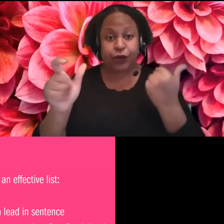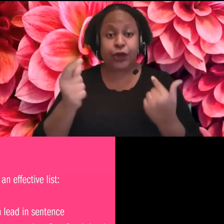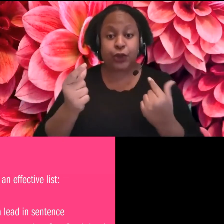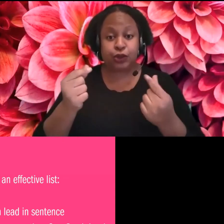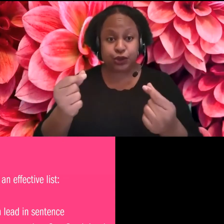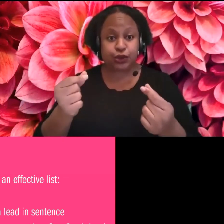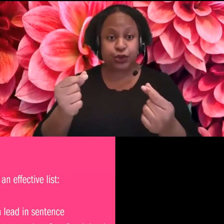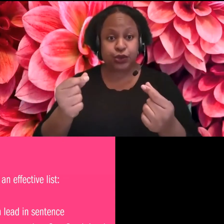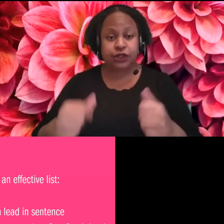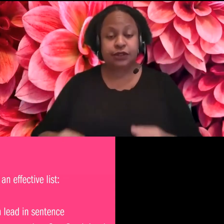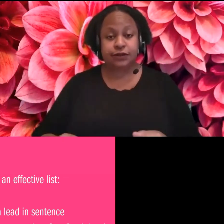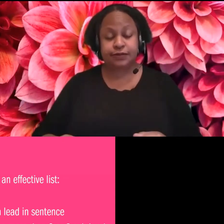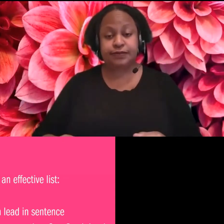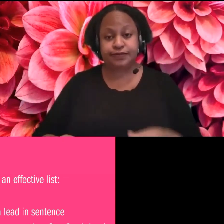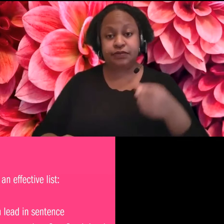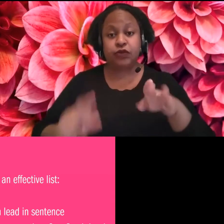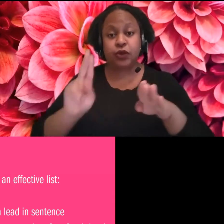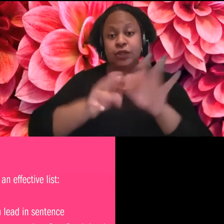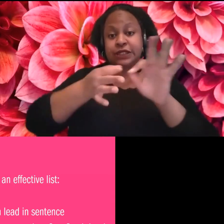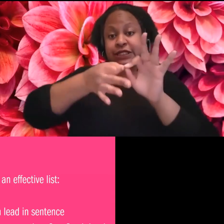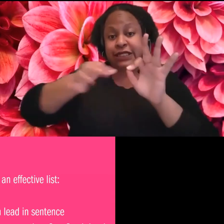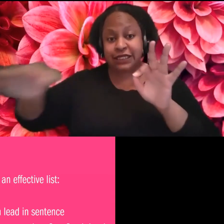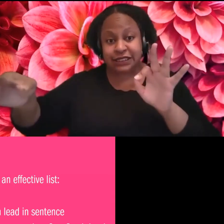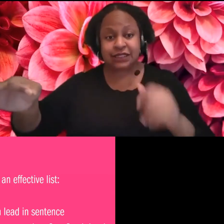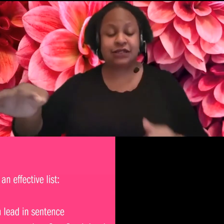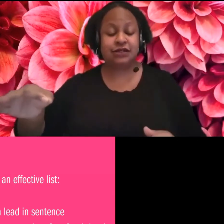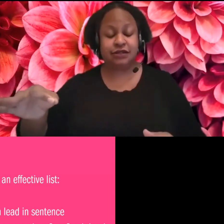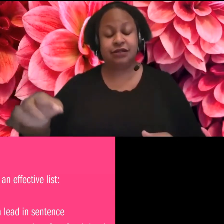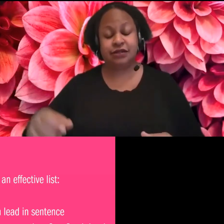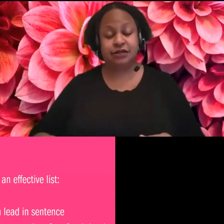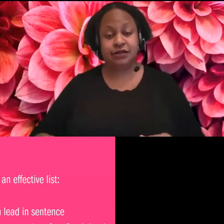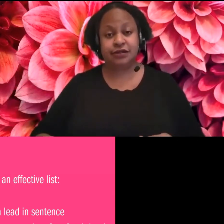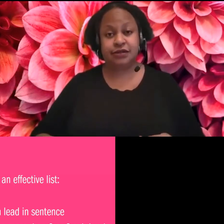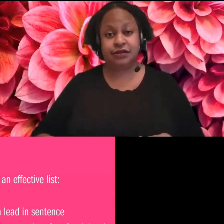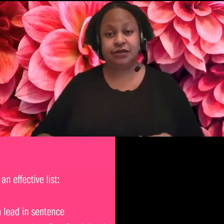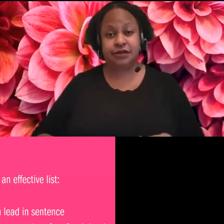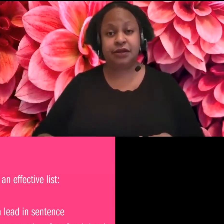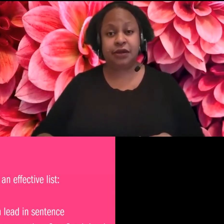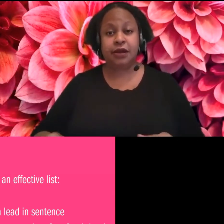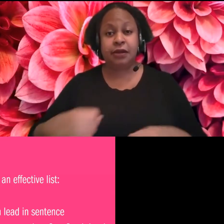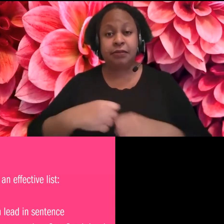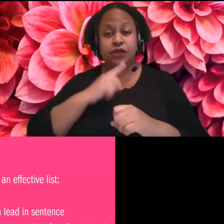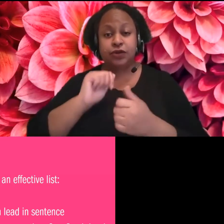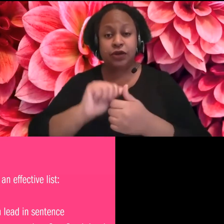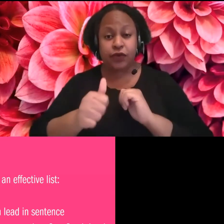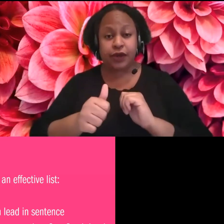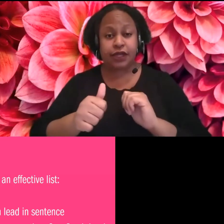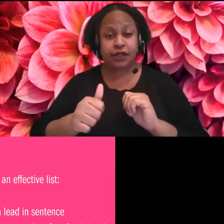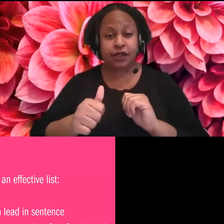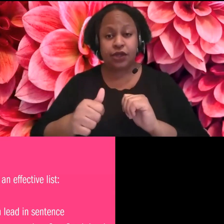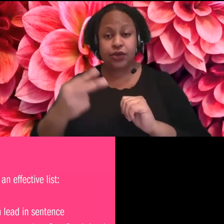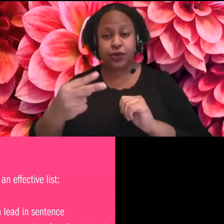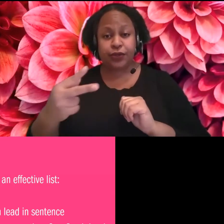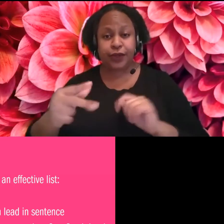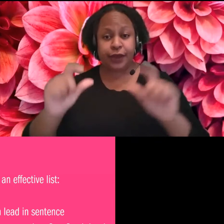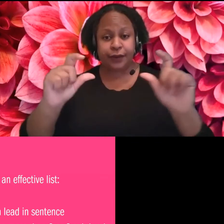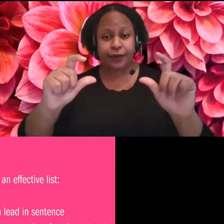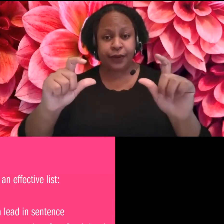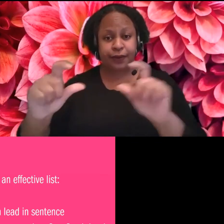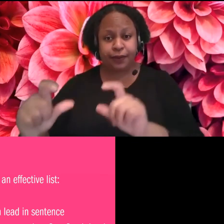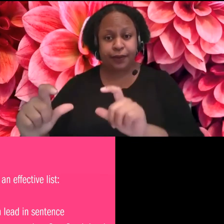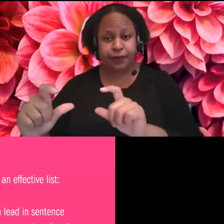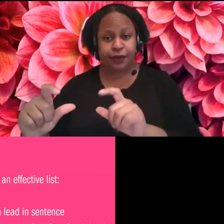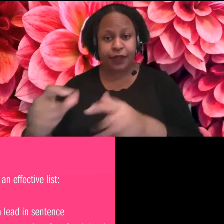uh, use no more than two or three sub levels. It just, it gets too confusing visually and it's hard to keep track track of